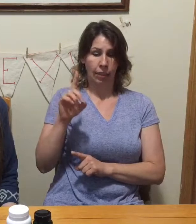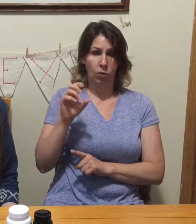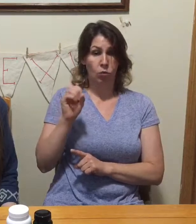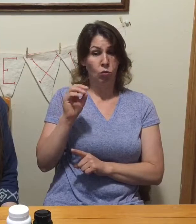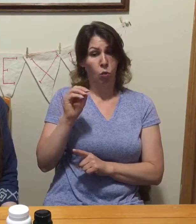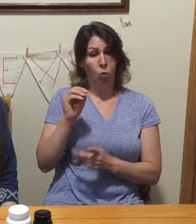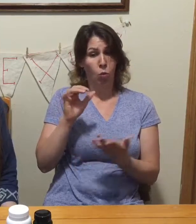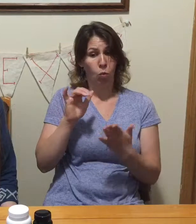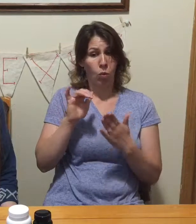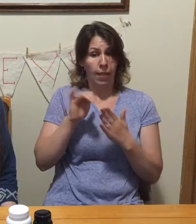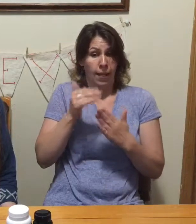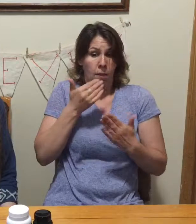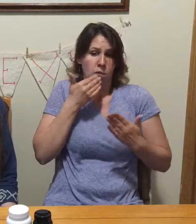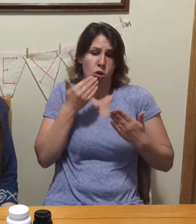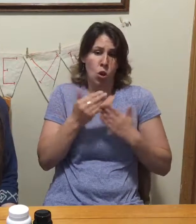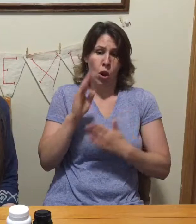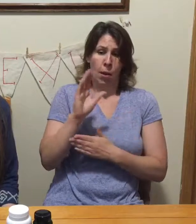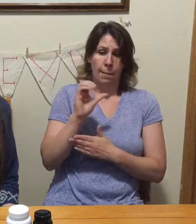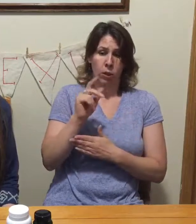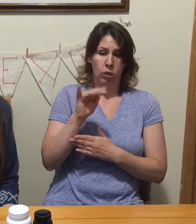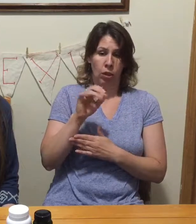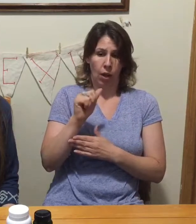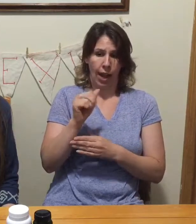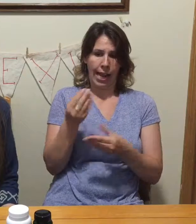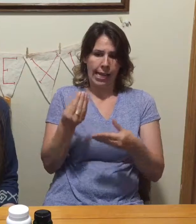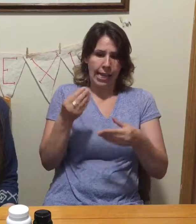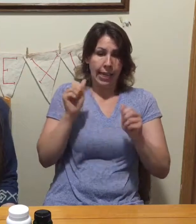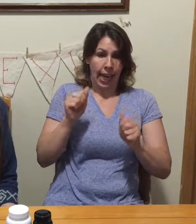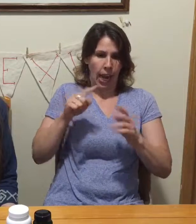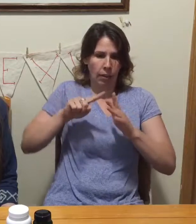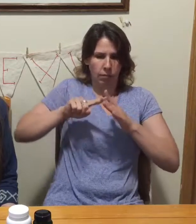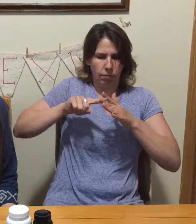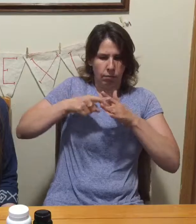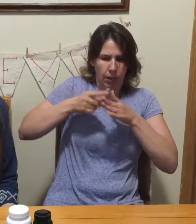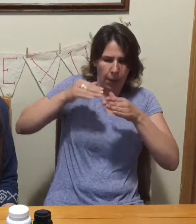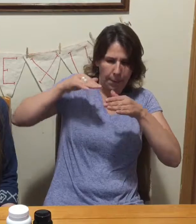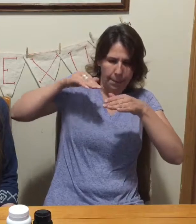it gets into the gut. How cool is that?